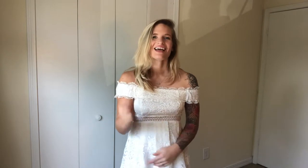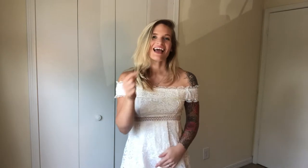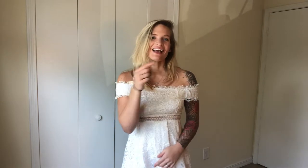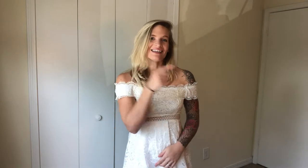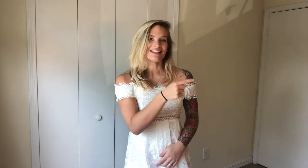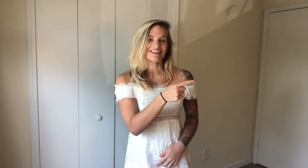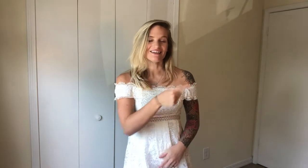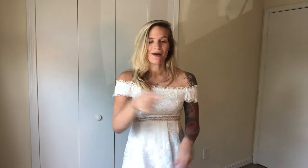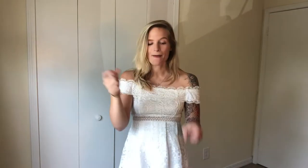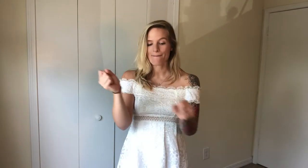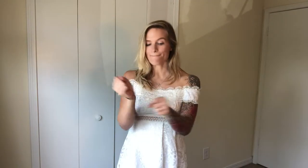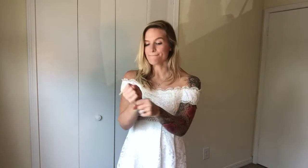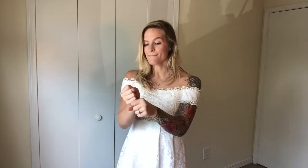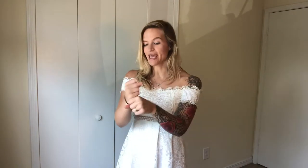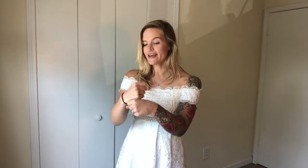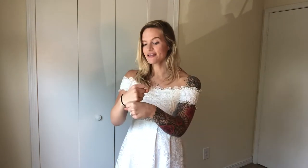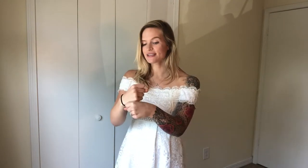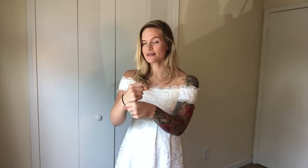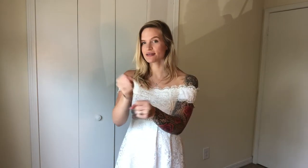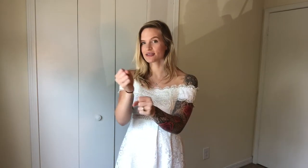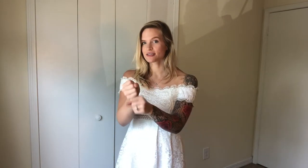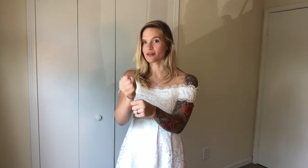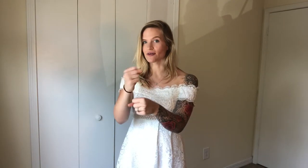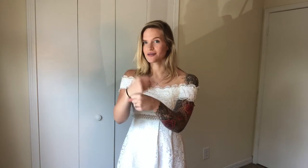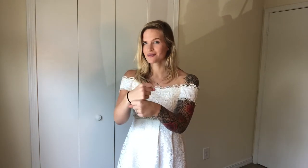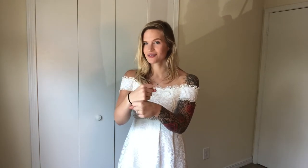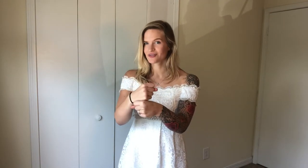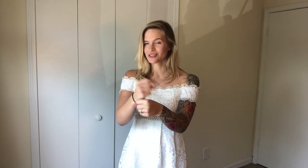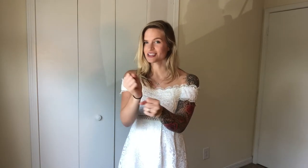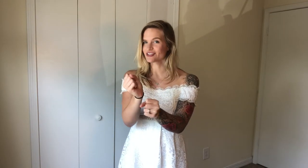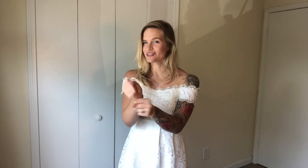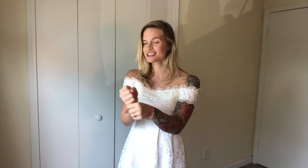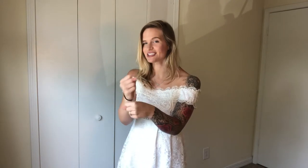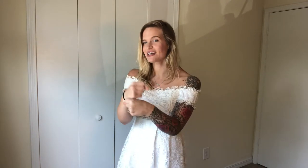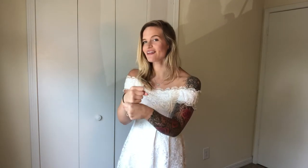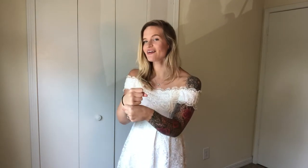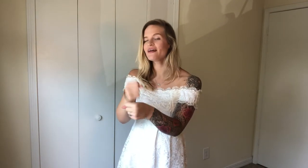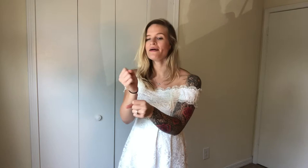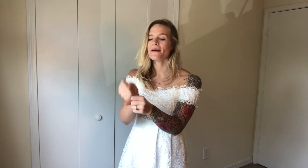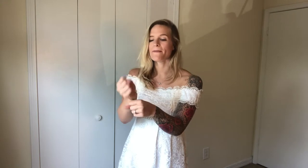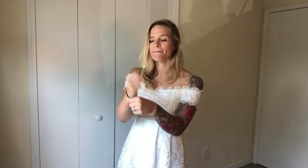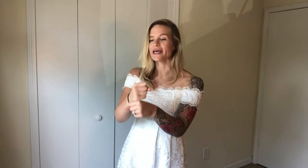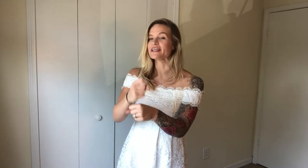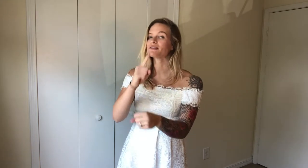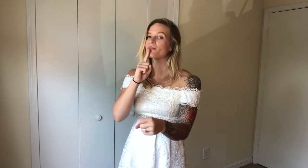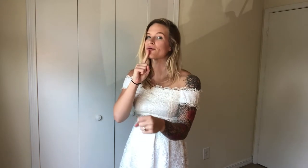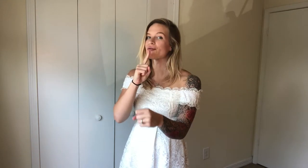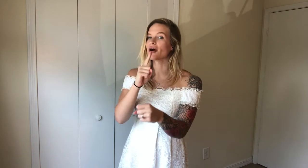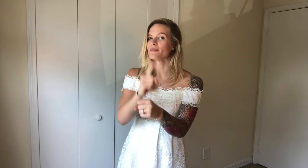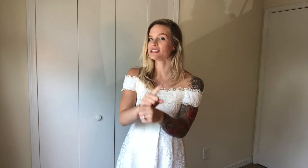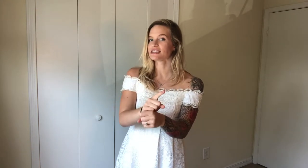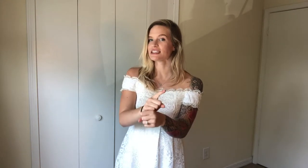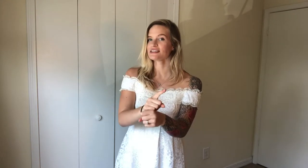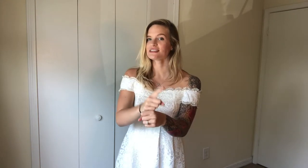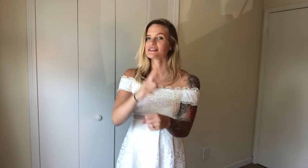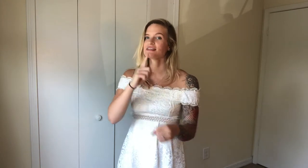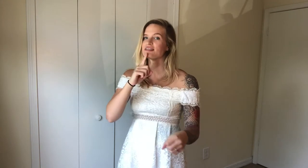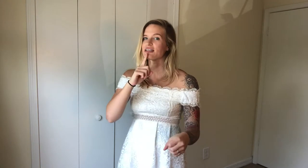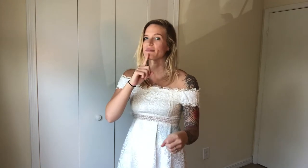He makes, so twist your wrist together, makes promises, tap